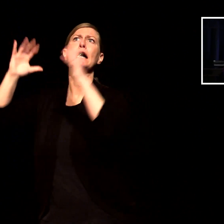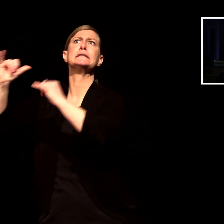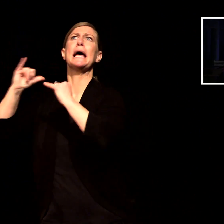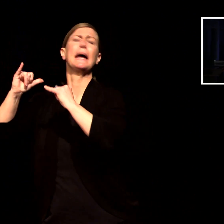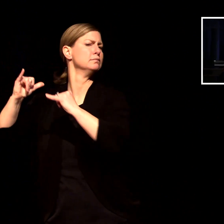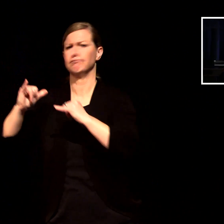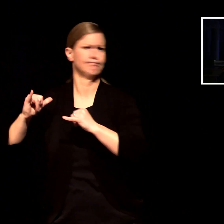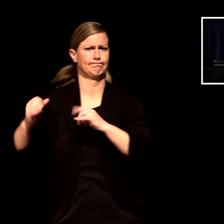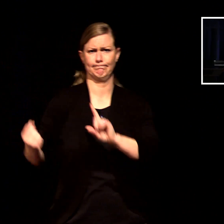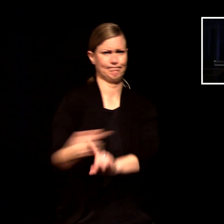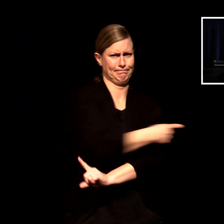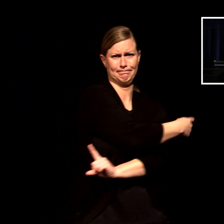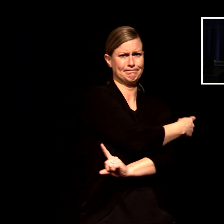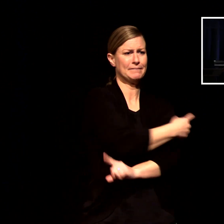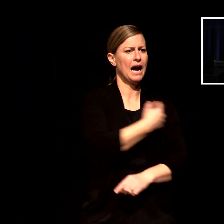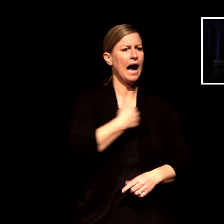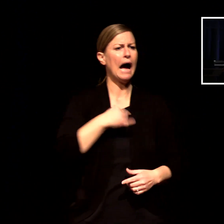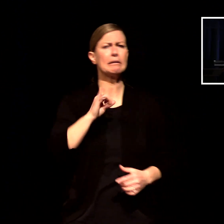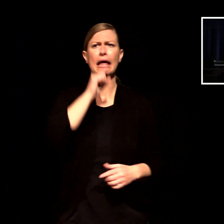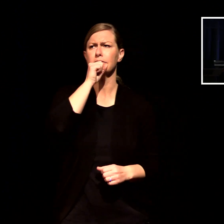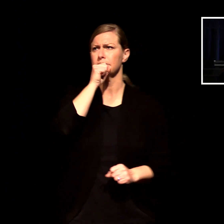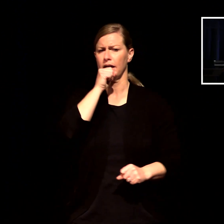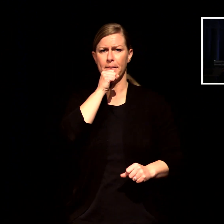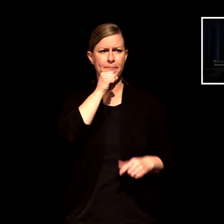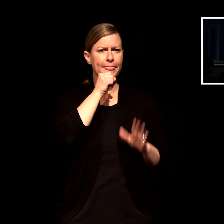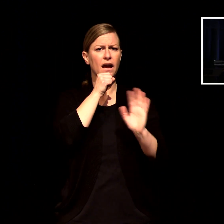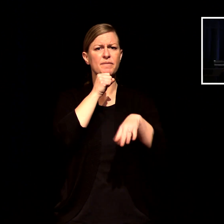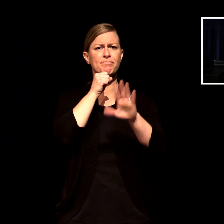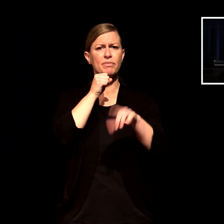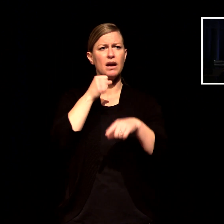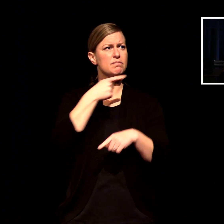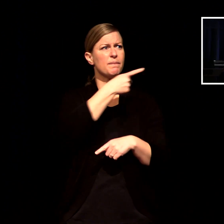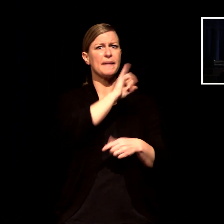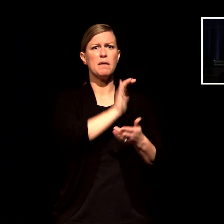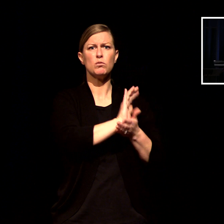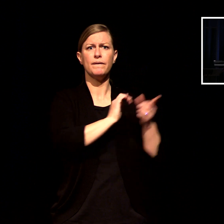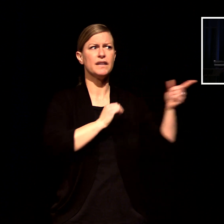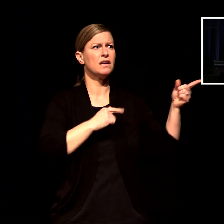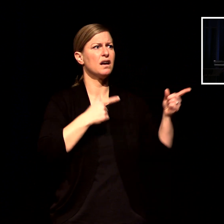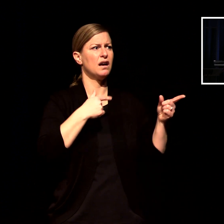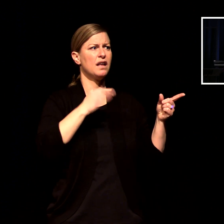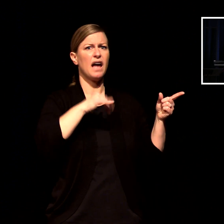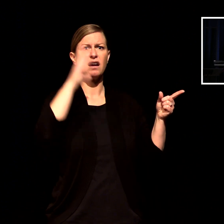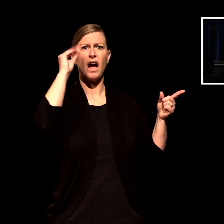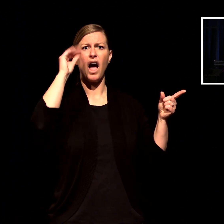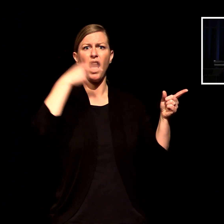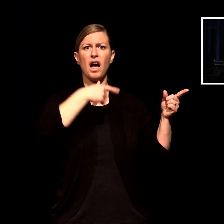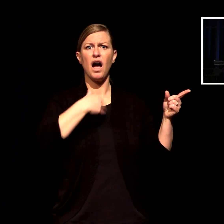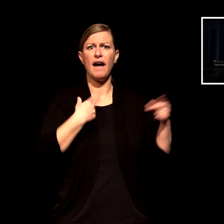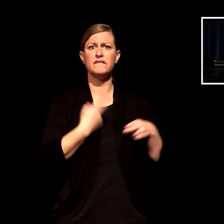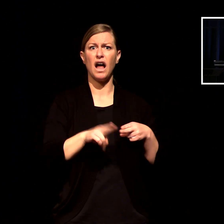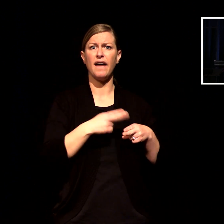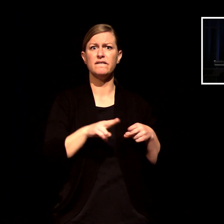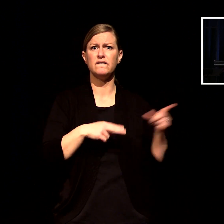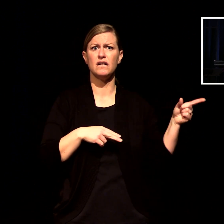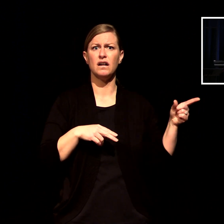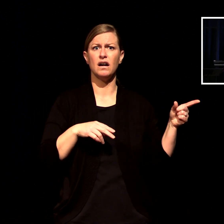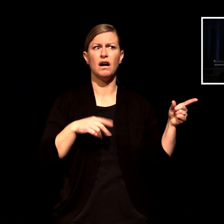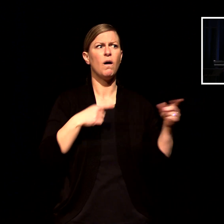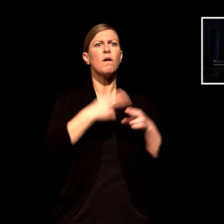like um there was this guy he had a knife it was a switchblade and um